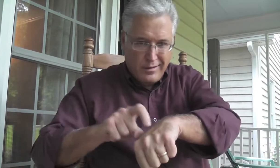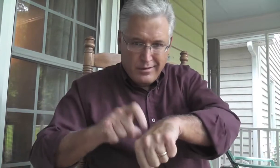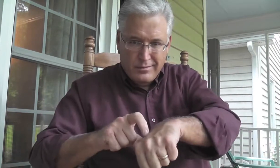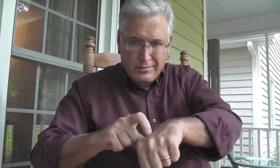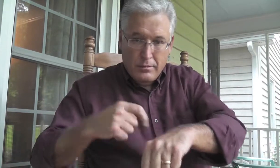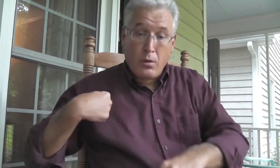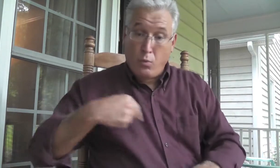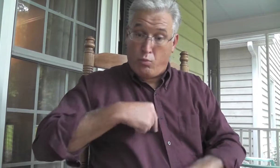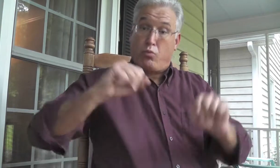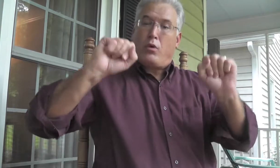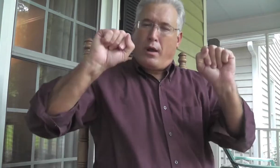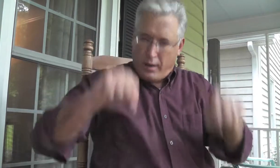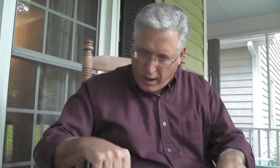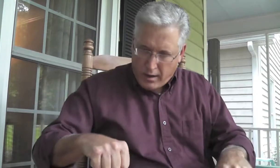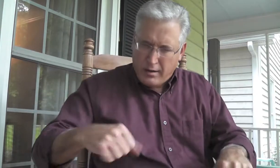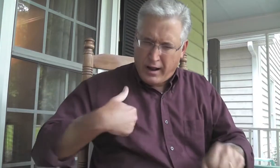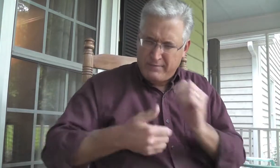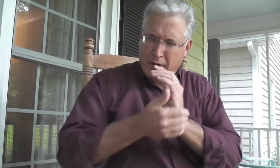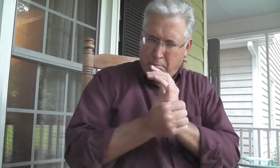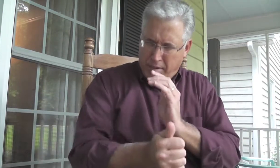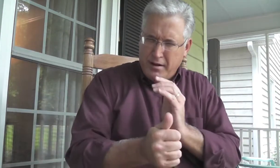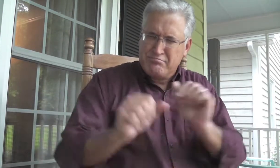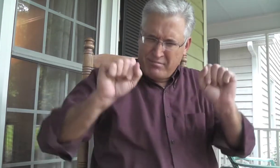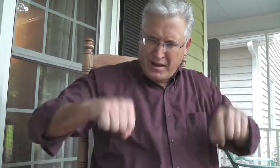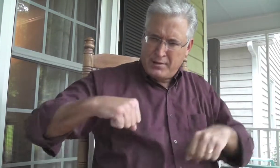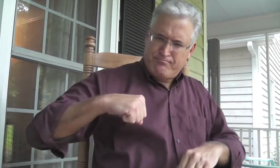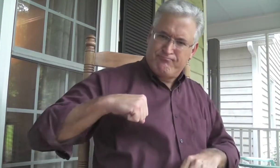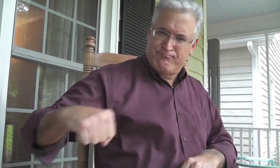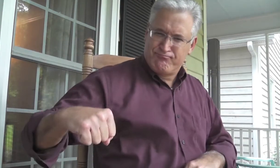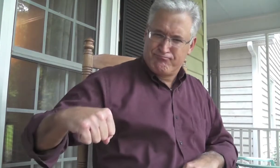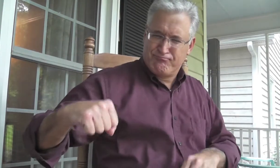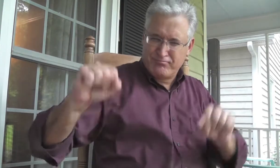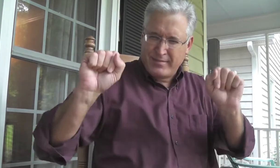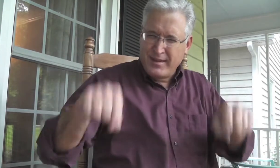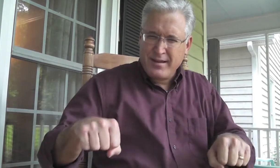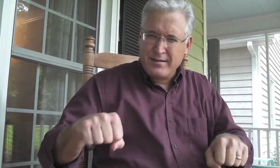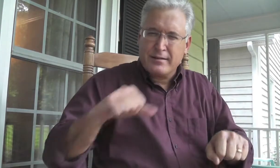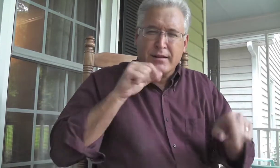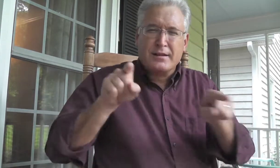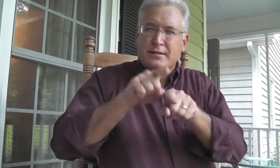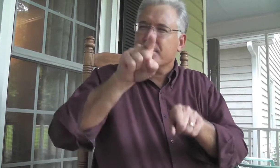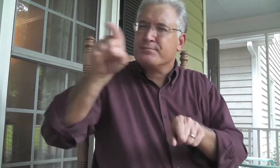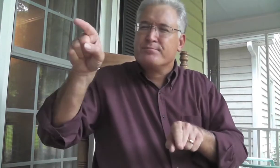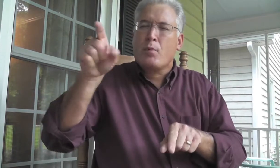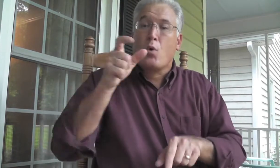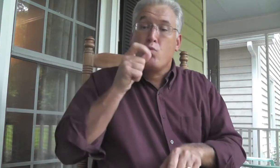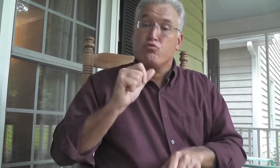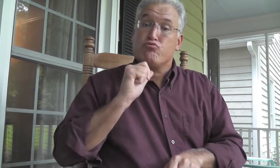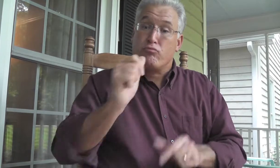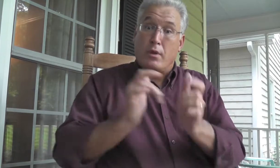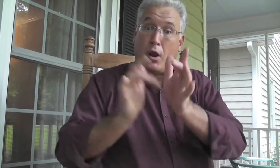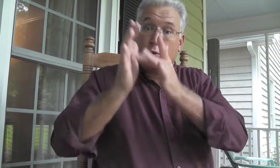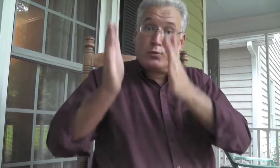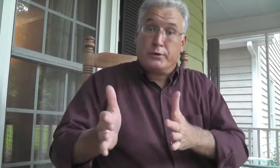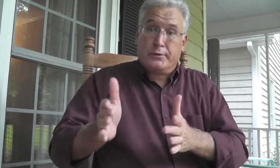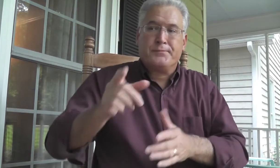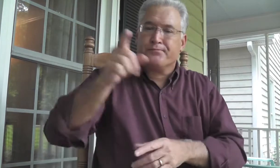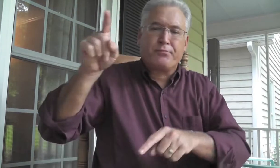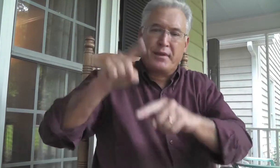Danger of it popping up. And we can. We do have the ability to resist it. We can. People that are not